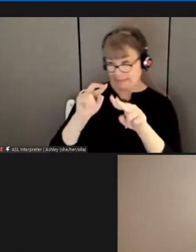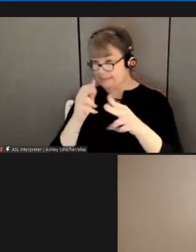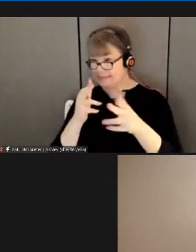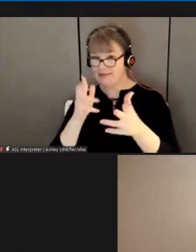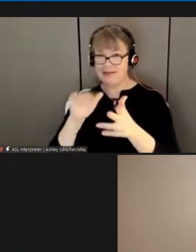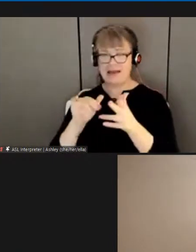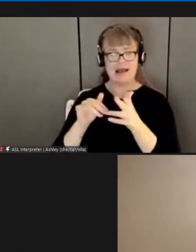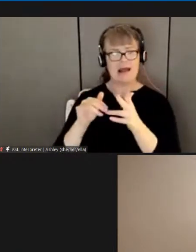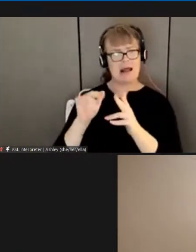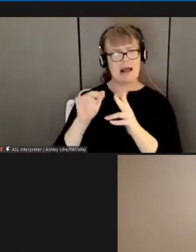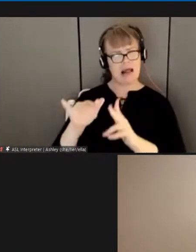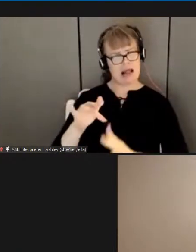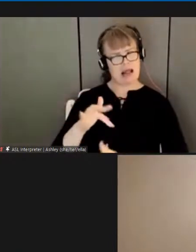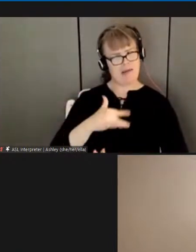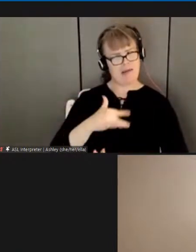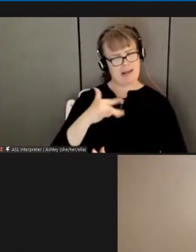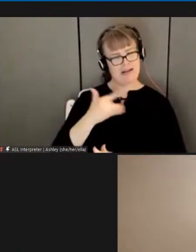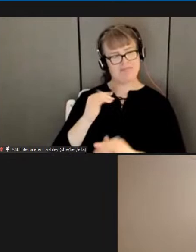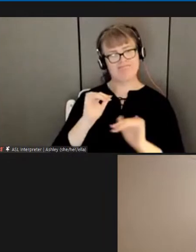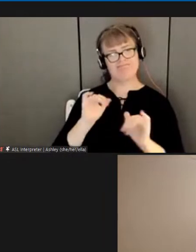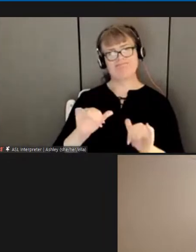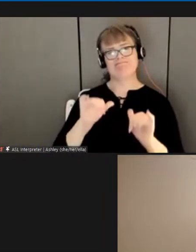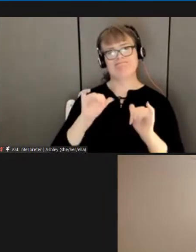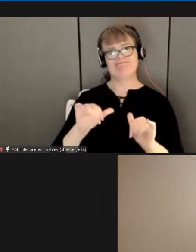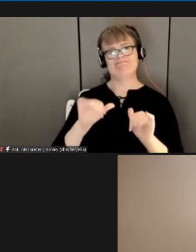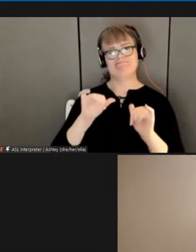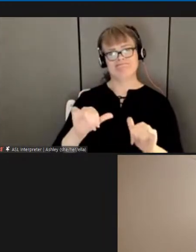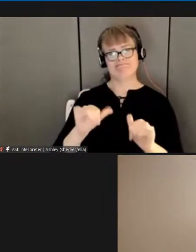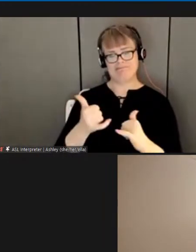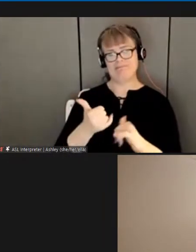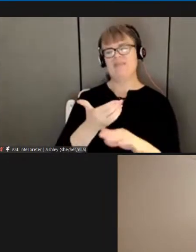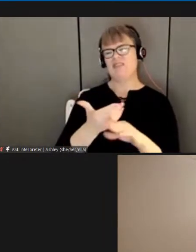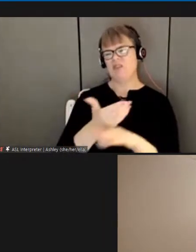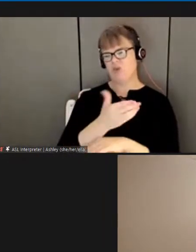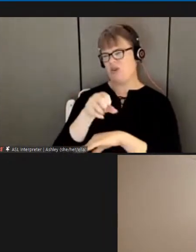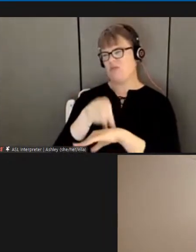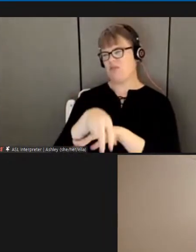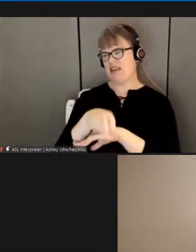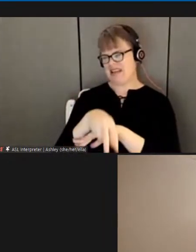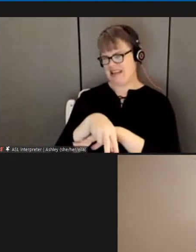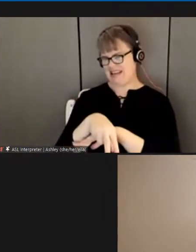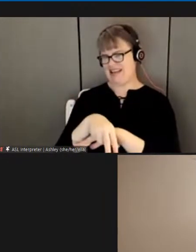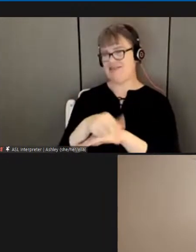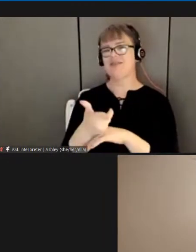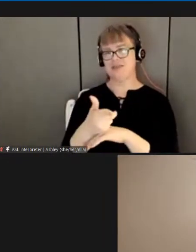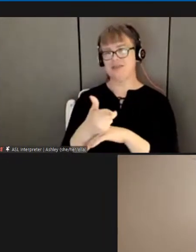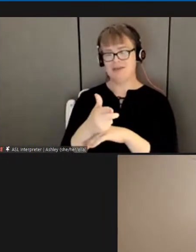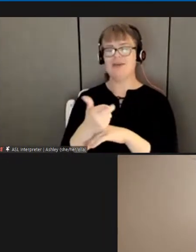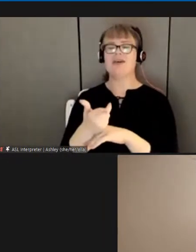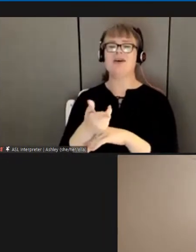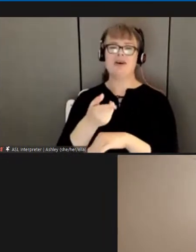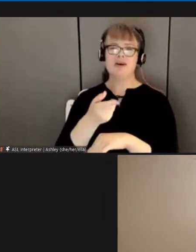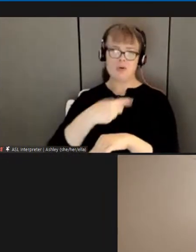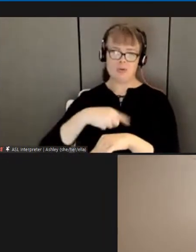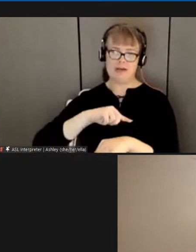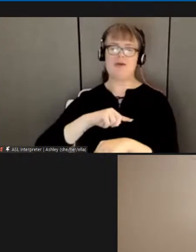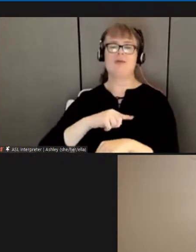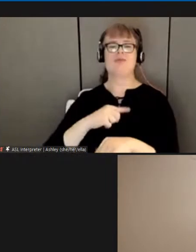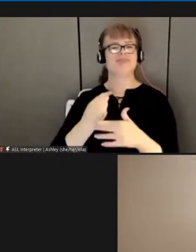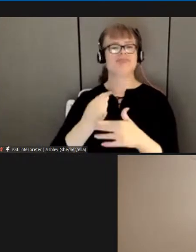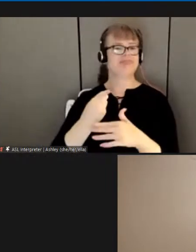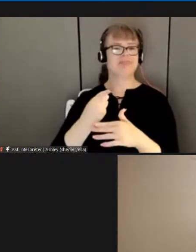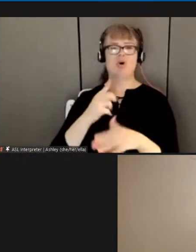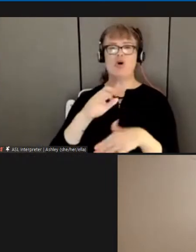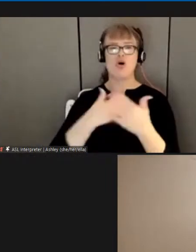was um at the midnight hour we would get a lot of workers that would come over to the union office and